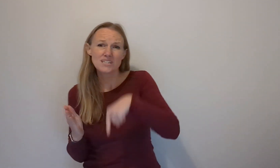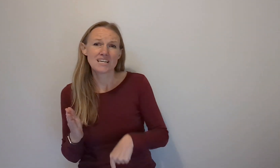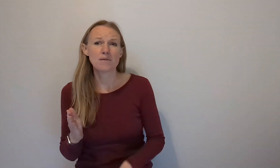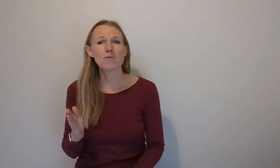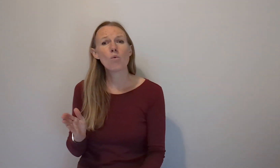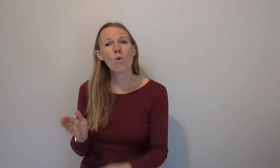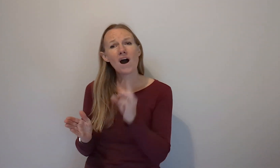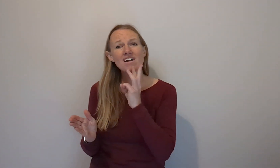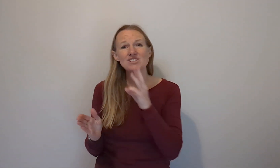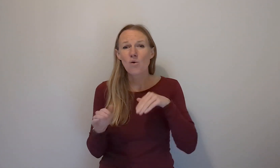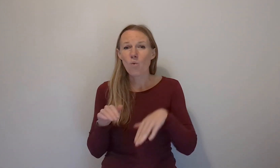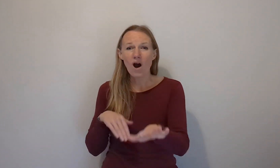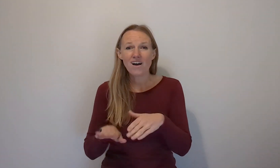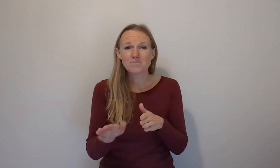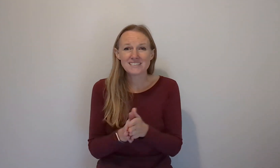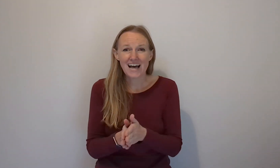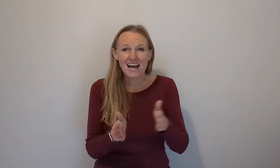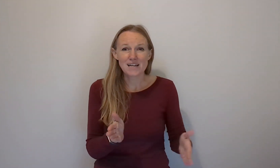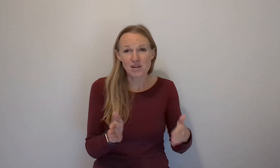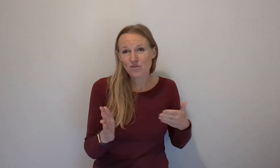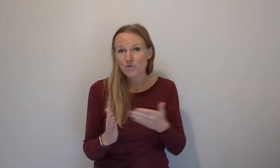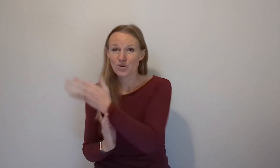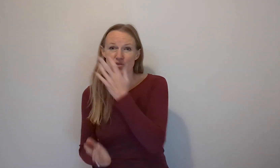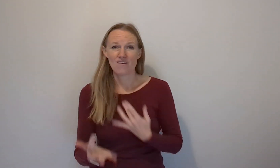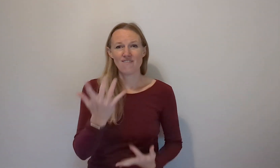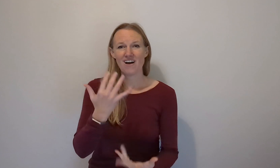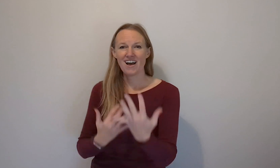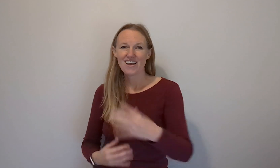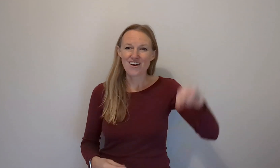deeper waters Walk beside me through the fire